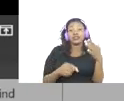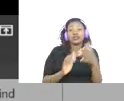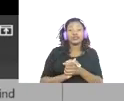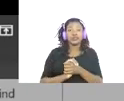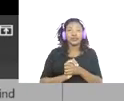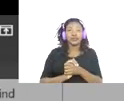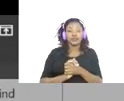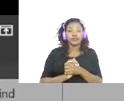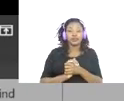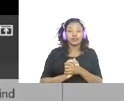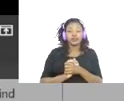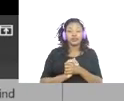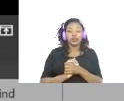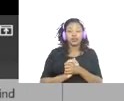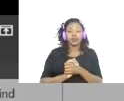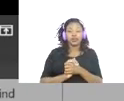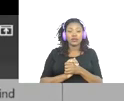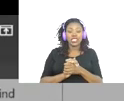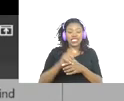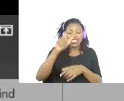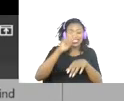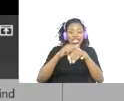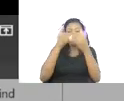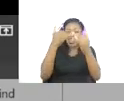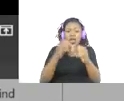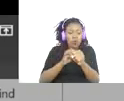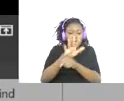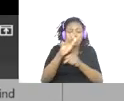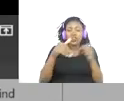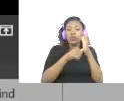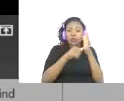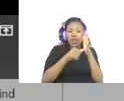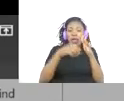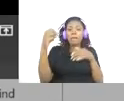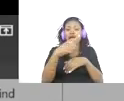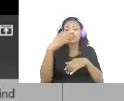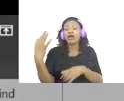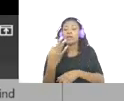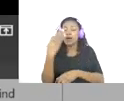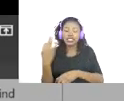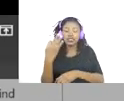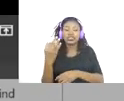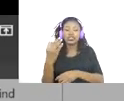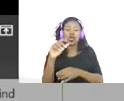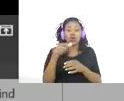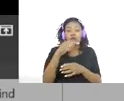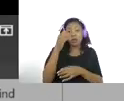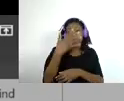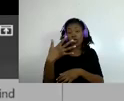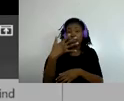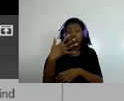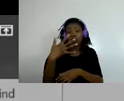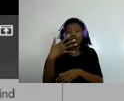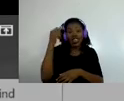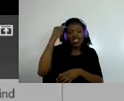we have in this COVID crisis, specifically in March and May, the European Mother's Day, which is one of the continental, which is one of the most